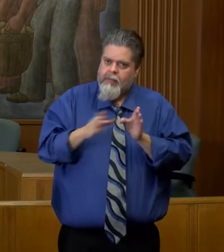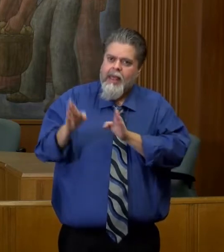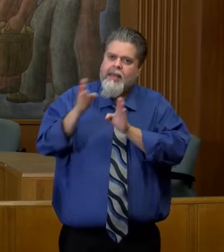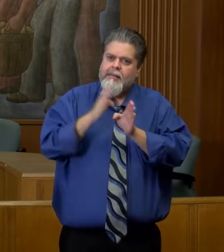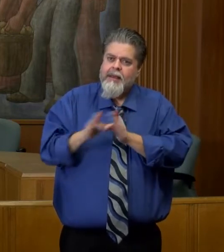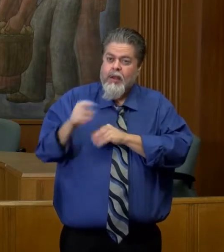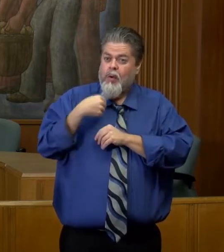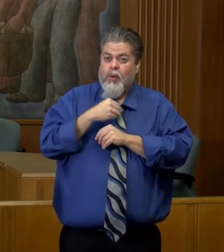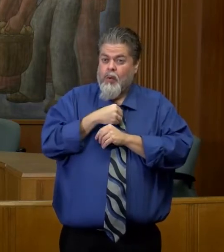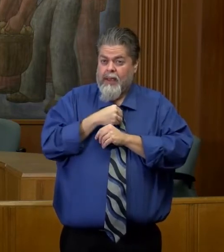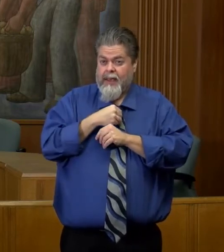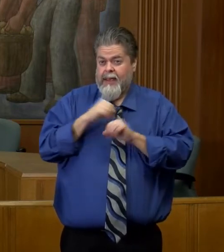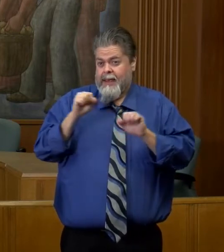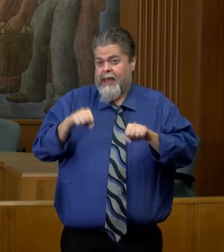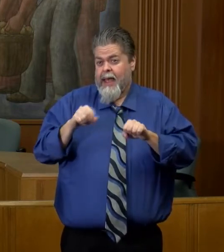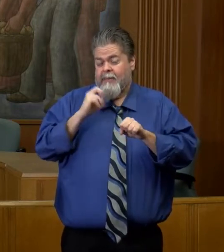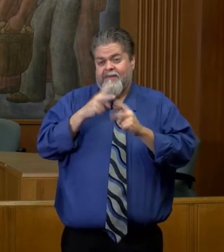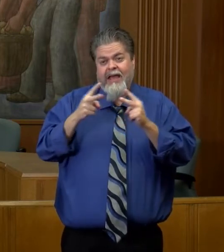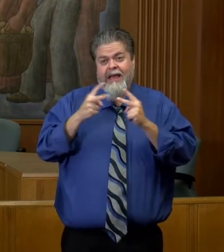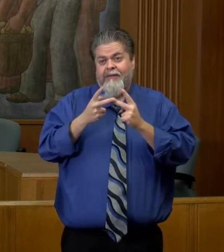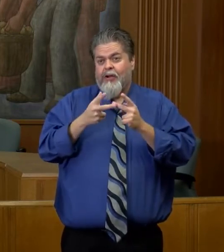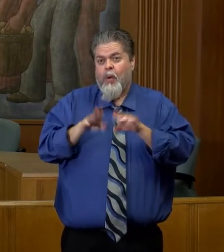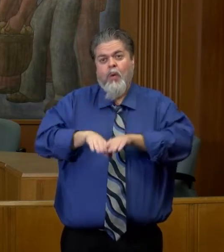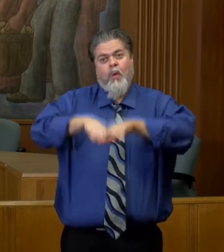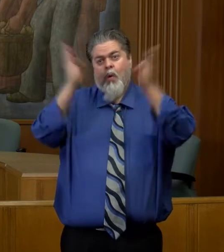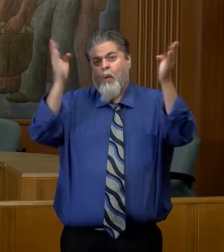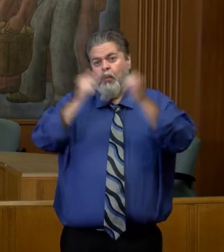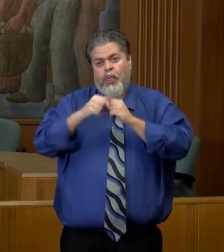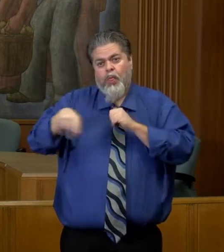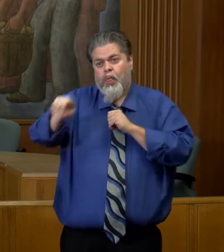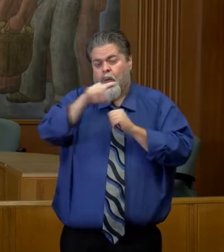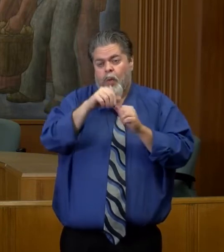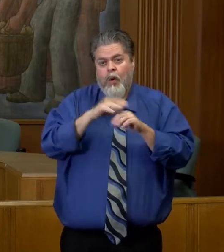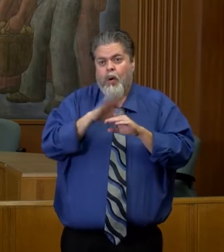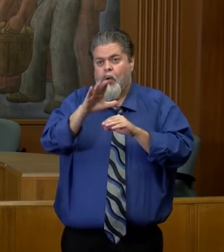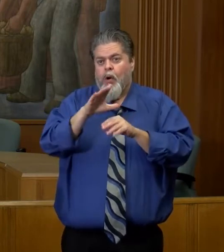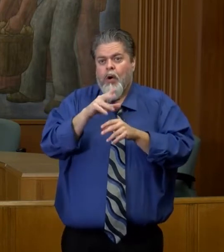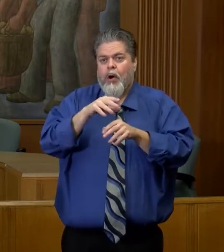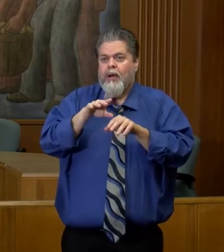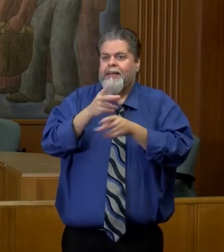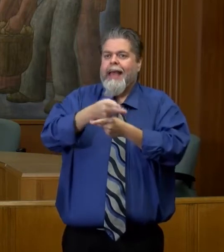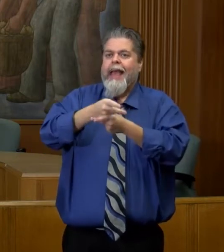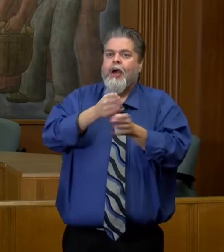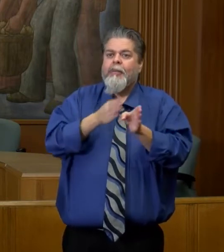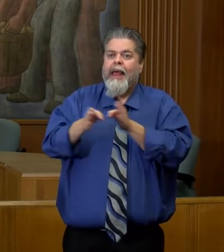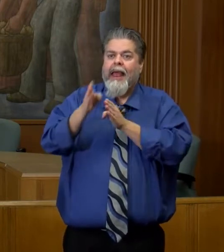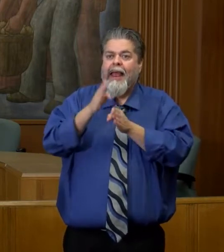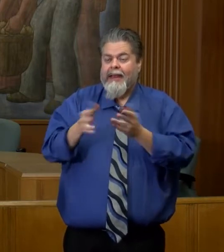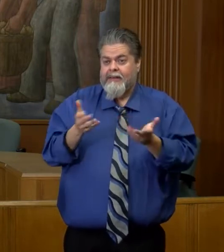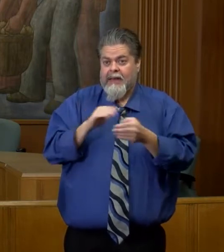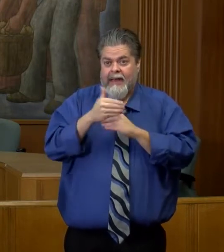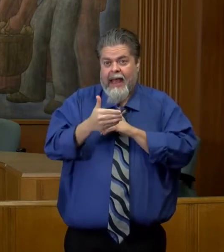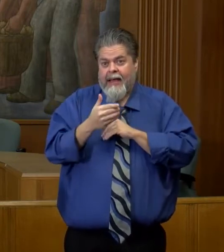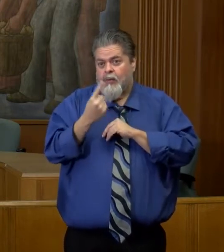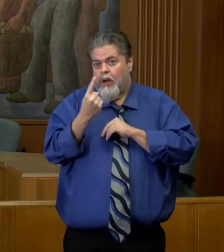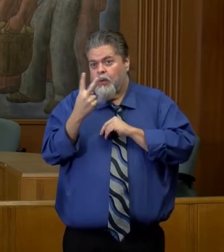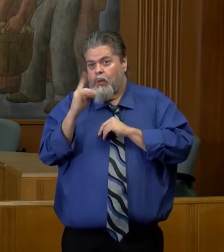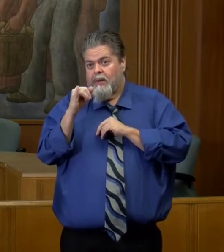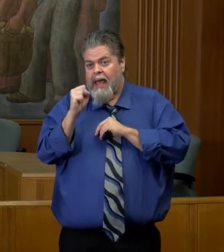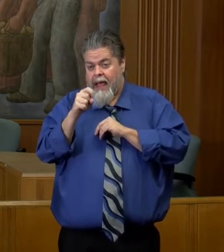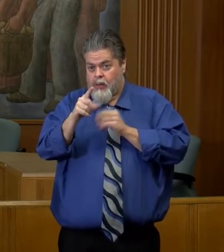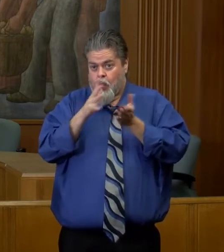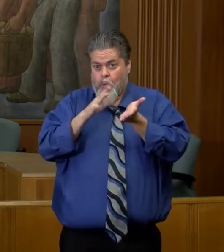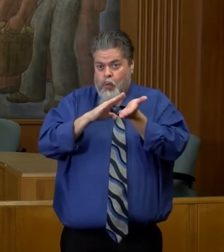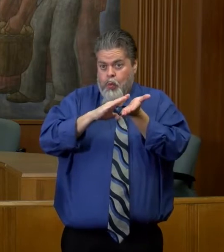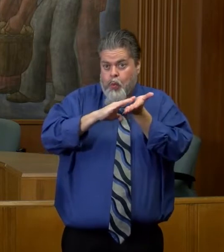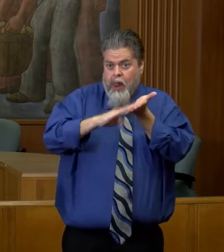typically are able to be very transparent with you during your care as to, hey, it's looking like maybe the next day or two we could probably get out